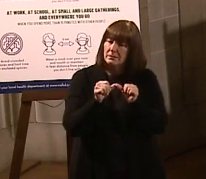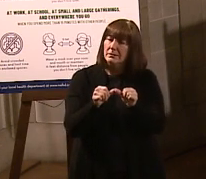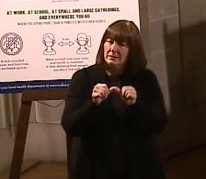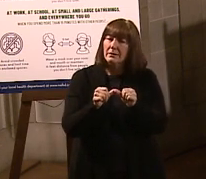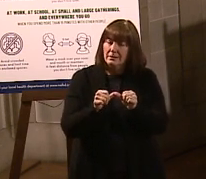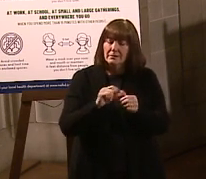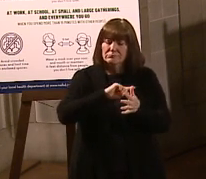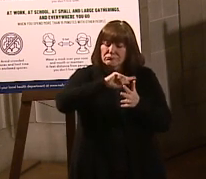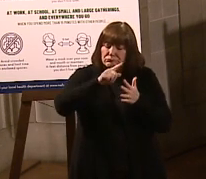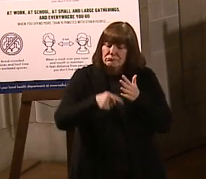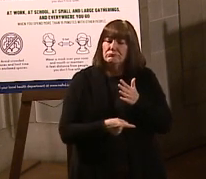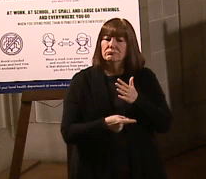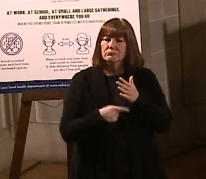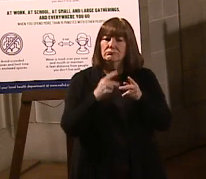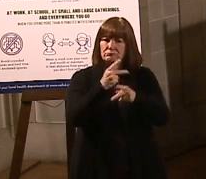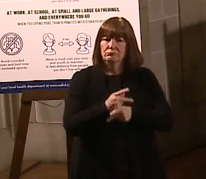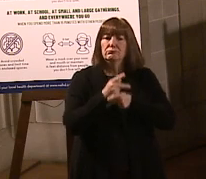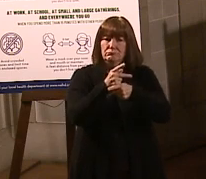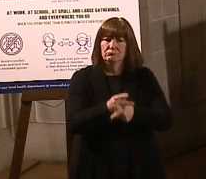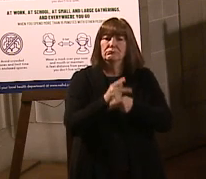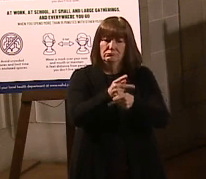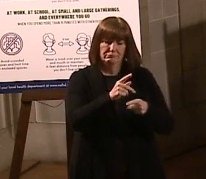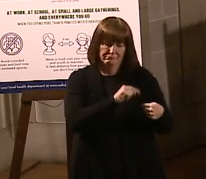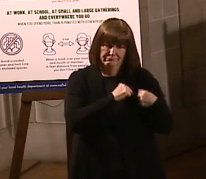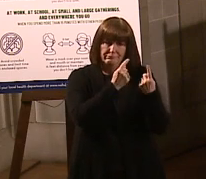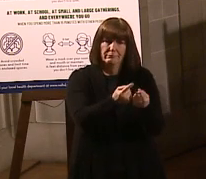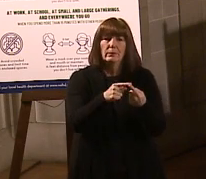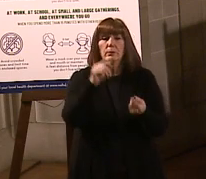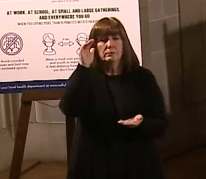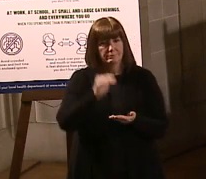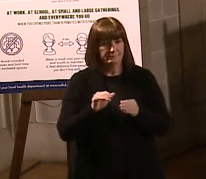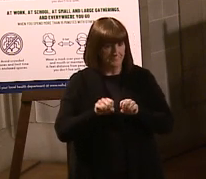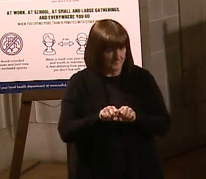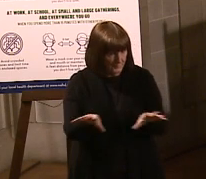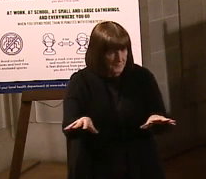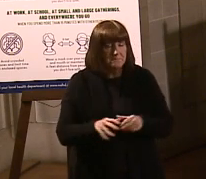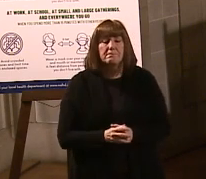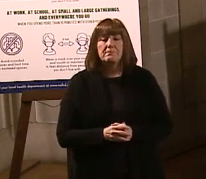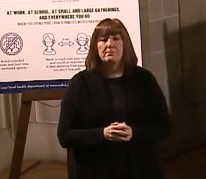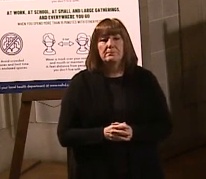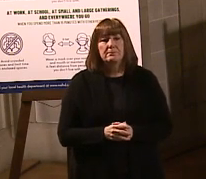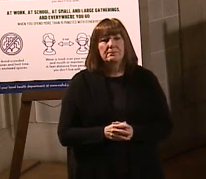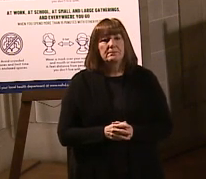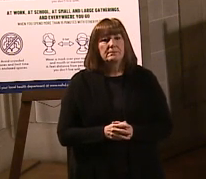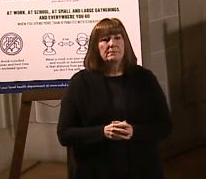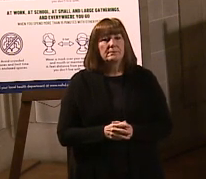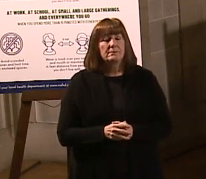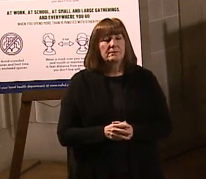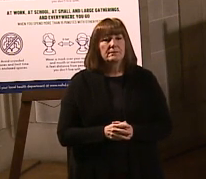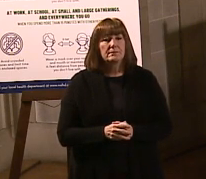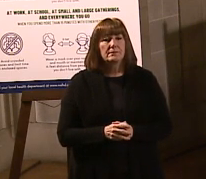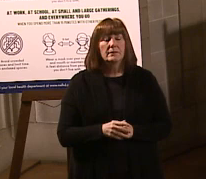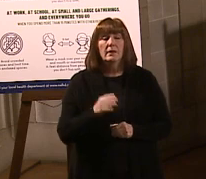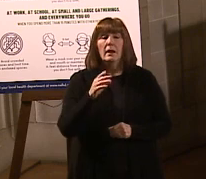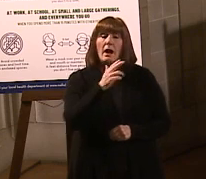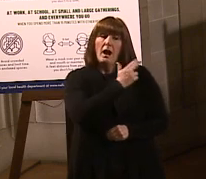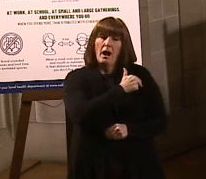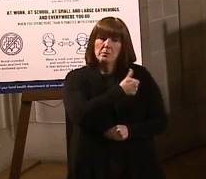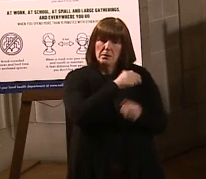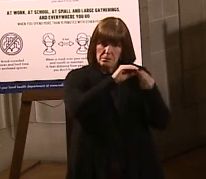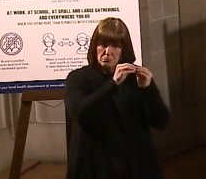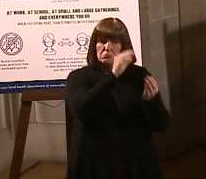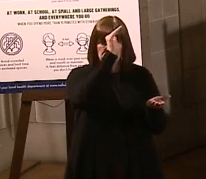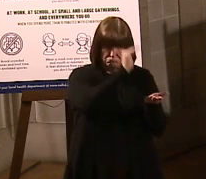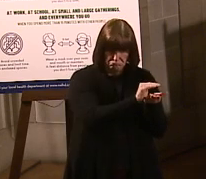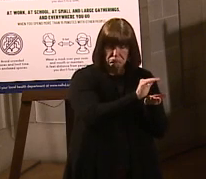take all the precautions that we've been taking to slow down the spread of the virus, that while our hospitalizations are down,